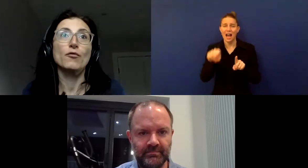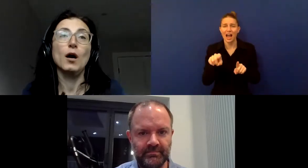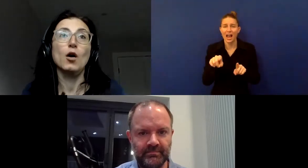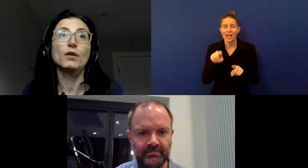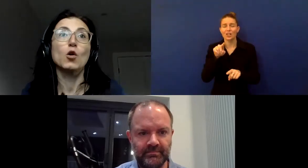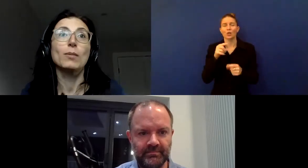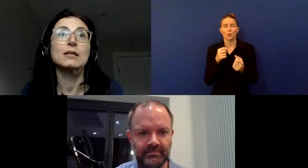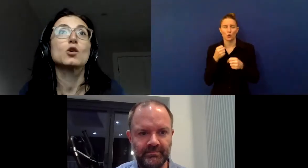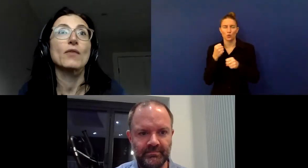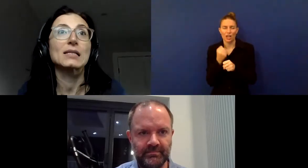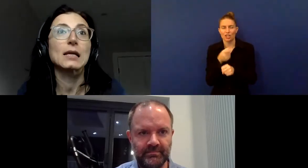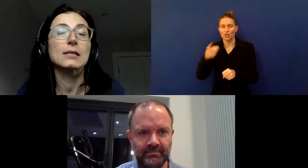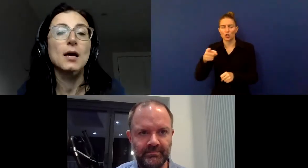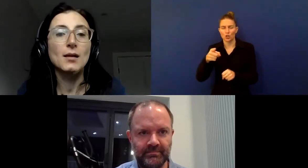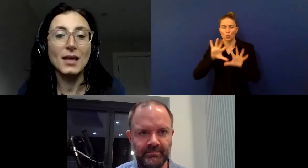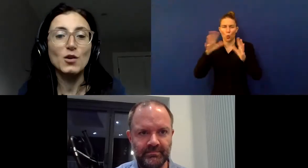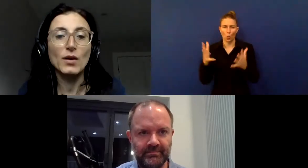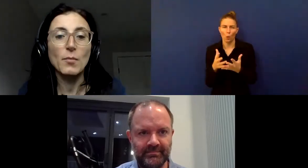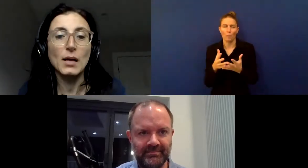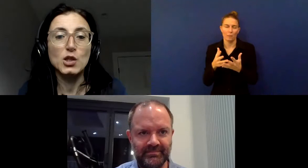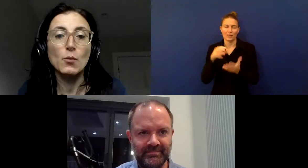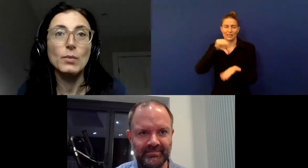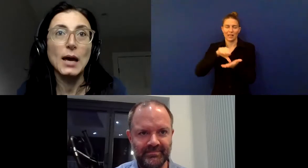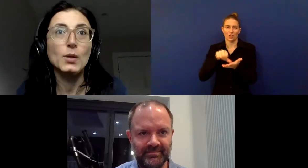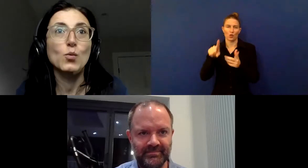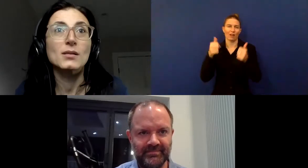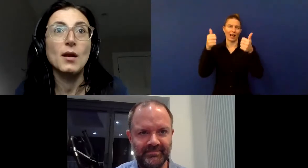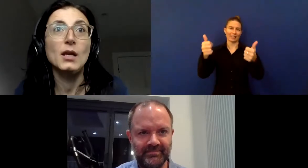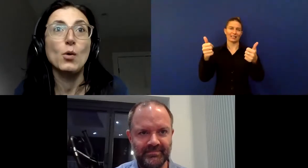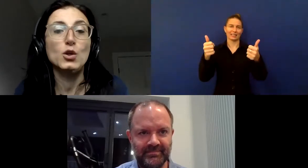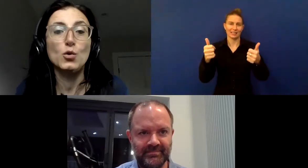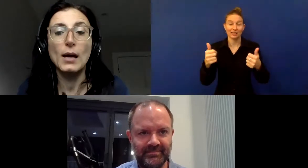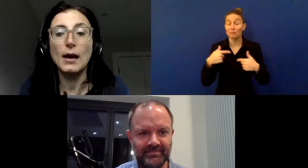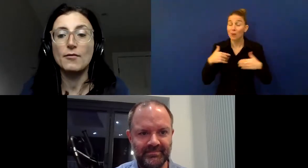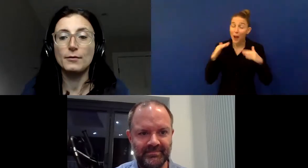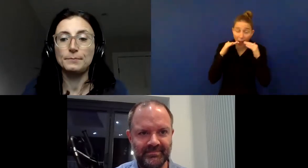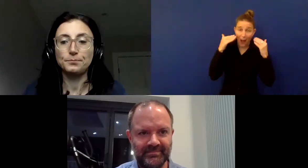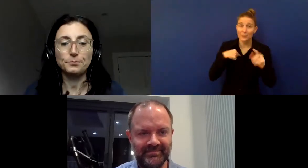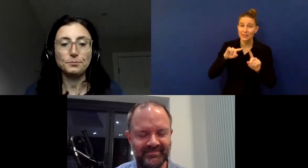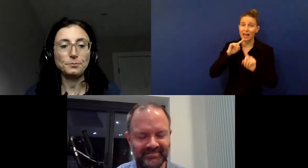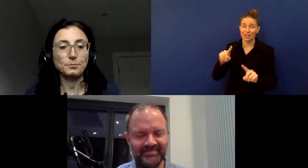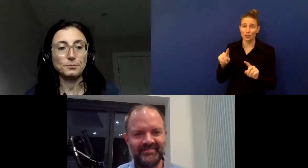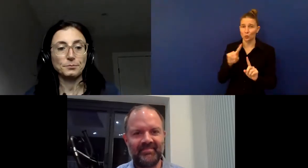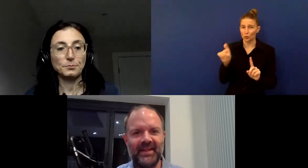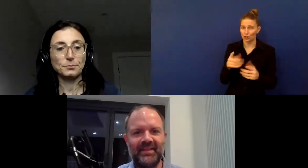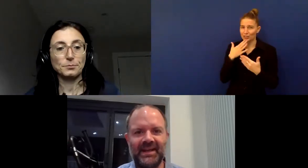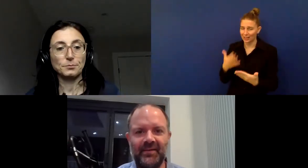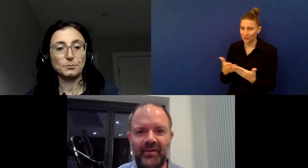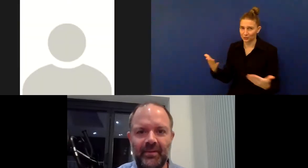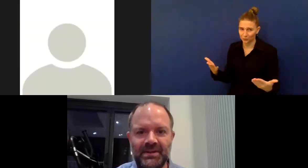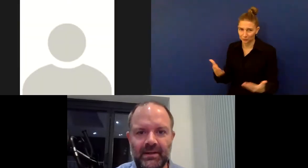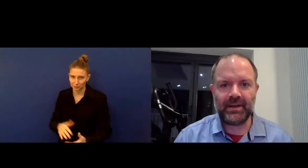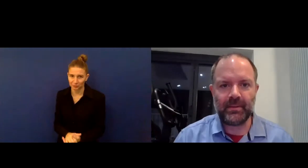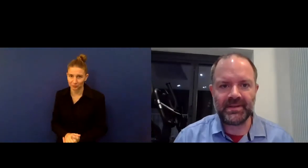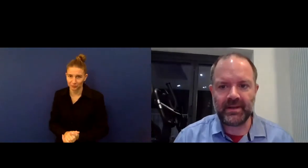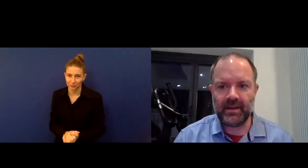of the global center of excellence. Thank you very much. And I will be happy to answer any question you might have. Thank you